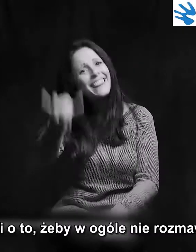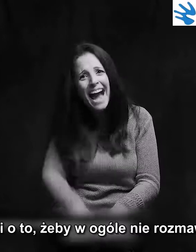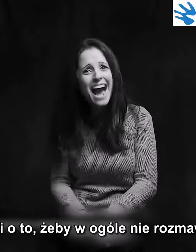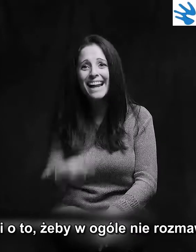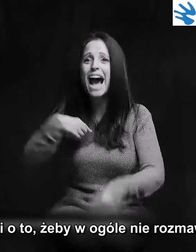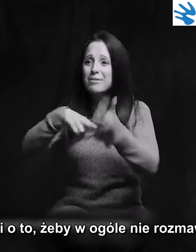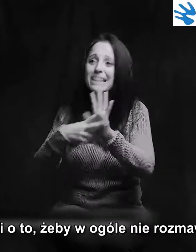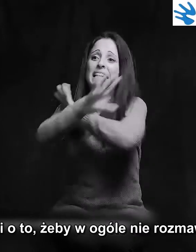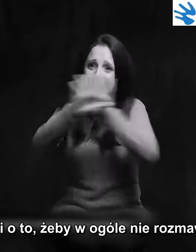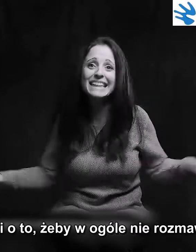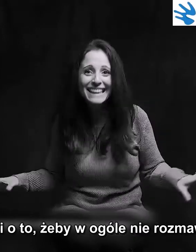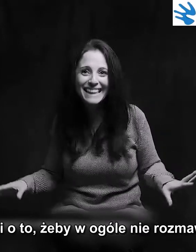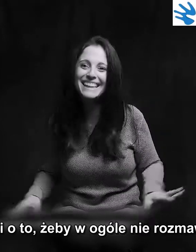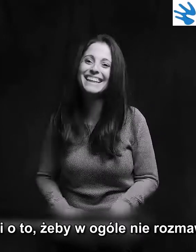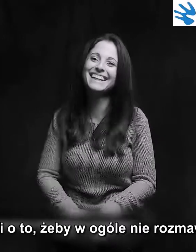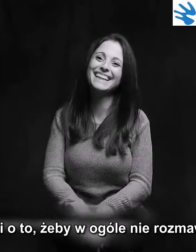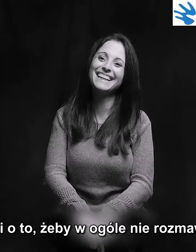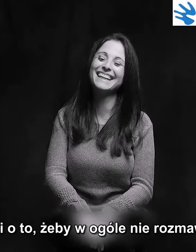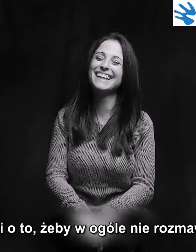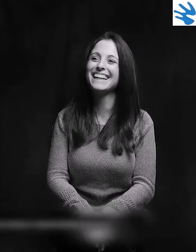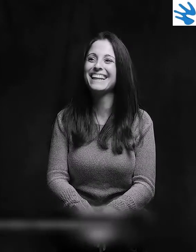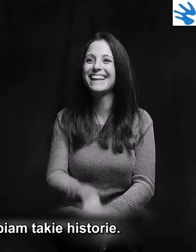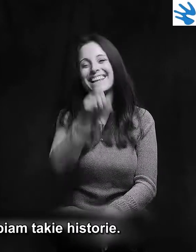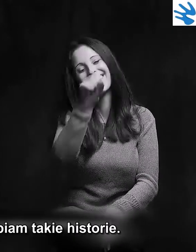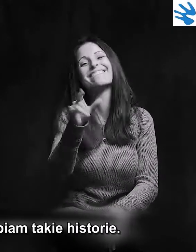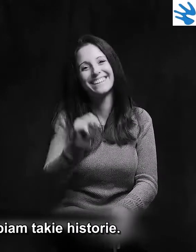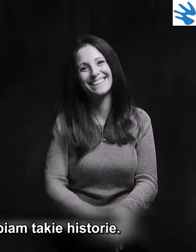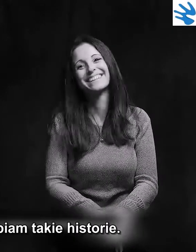And I didn't mean that, I meant silence altogether. So I love it when I hear stories like that.